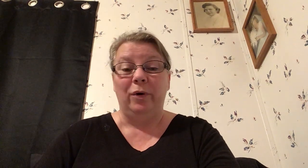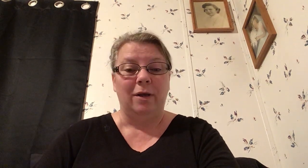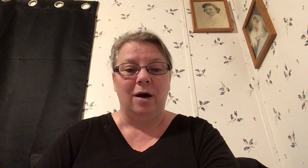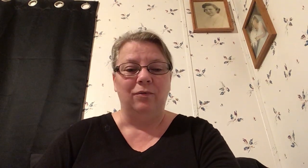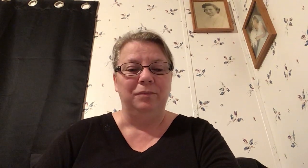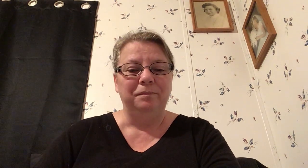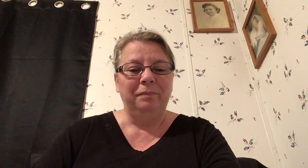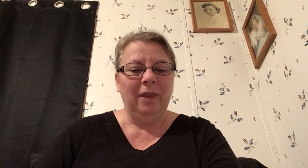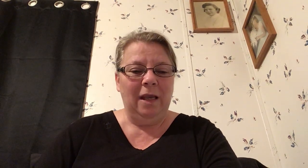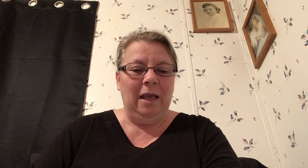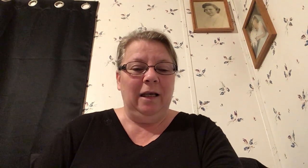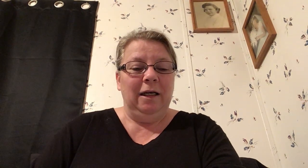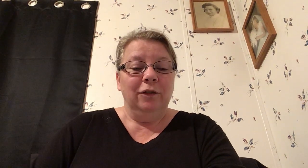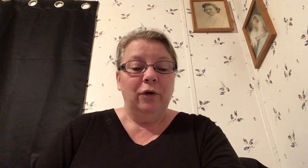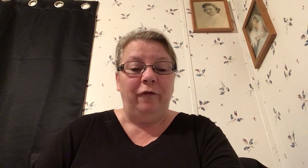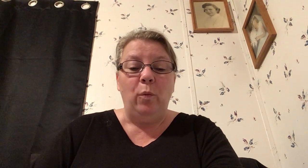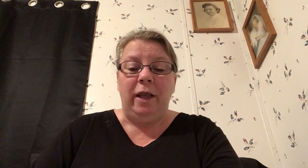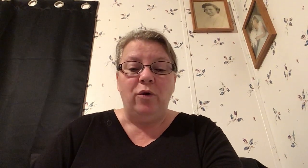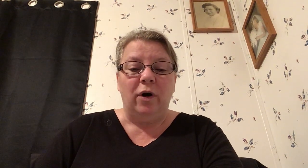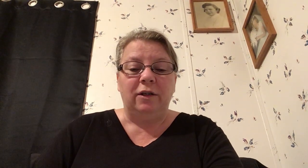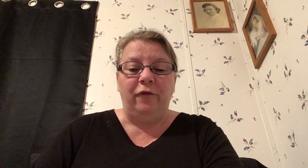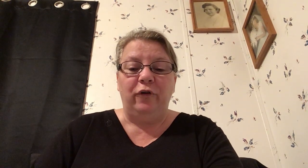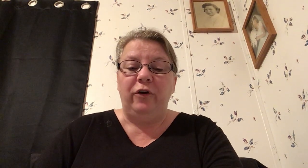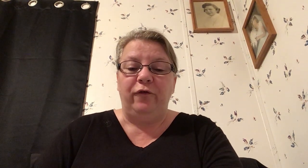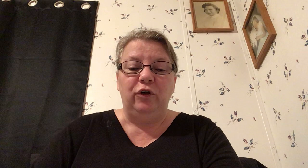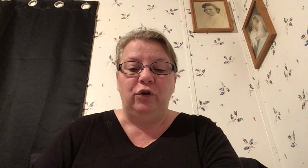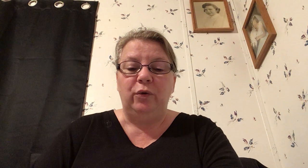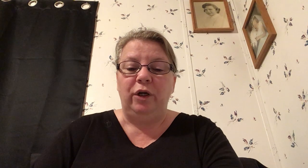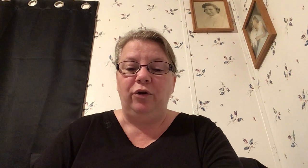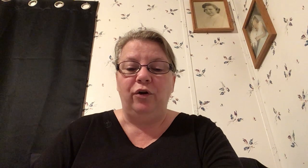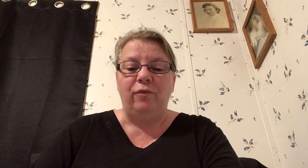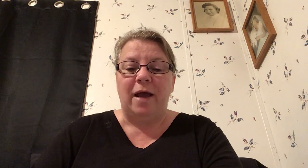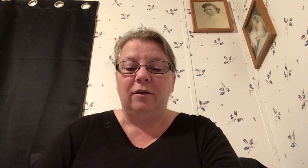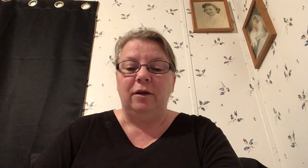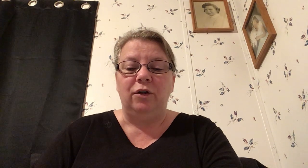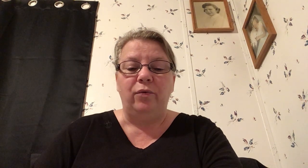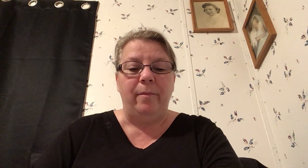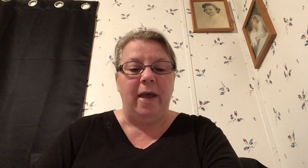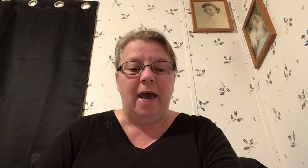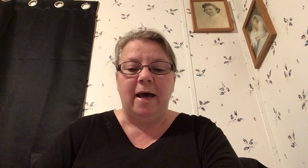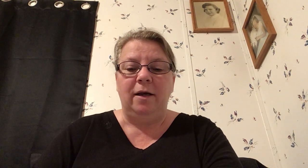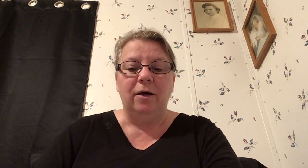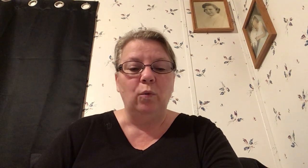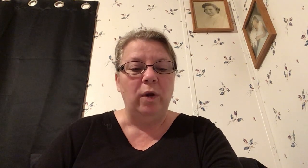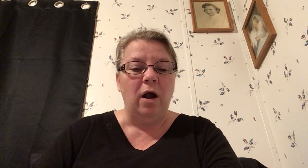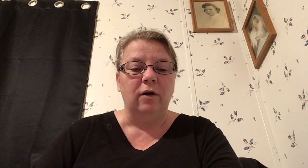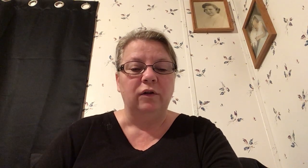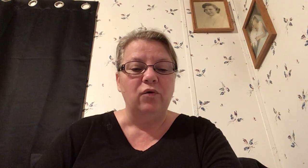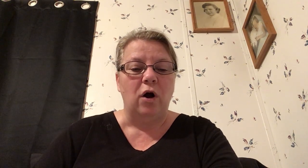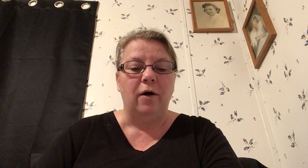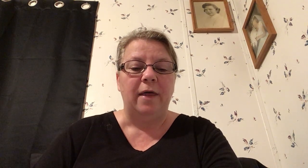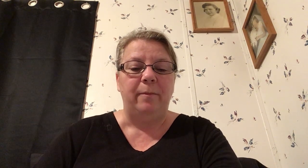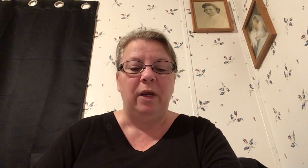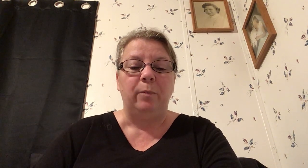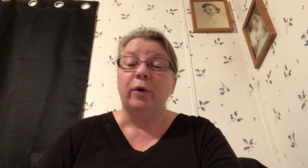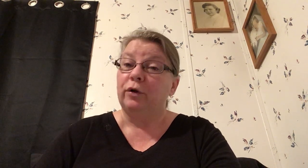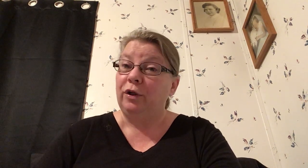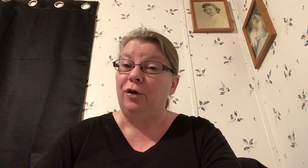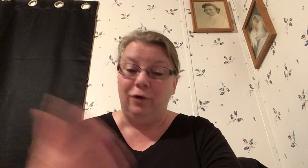with god so if and when you are suffering for doing good rather than doing bad we also call that being persecuted